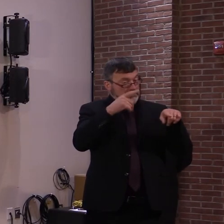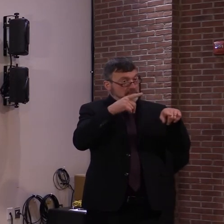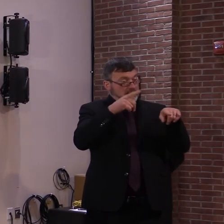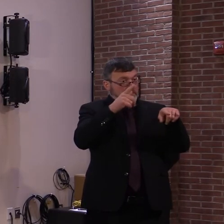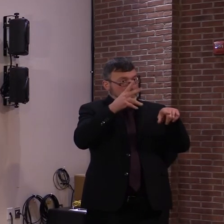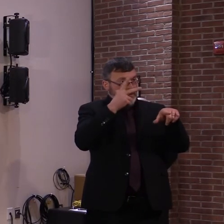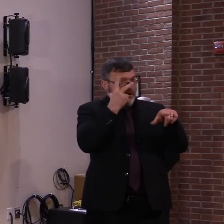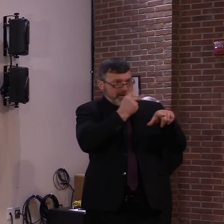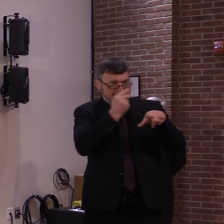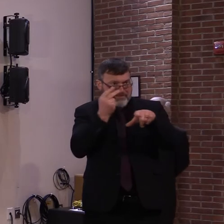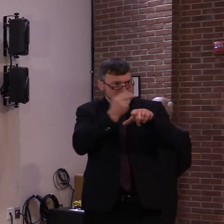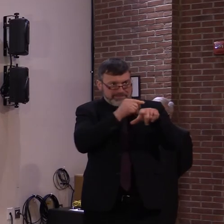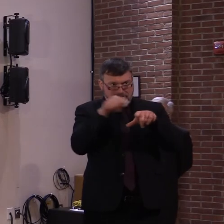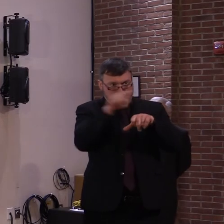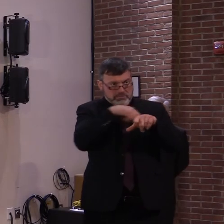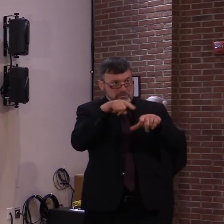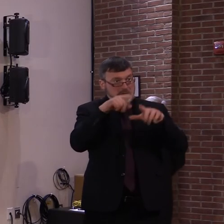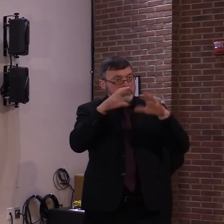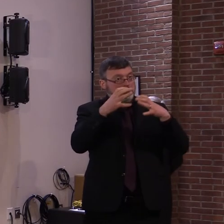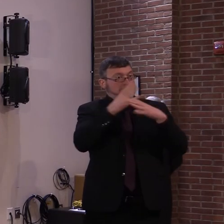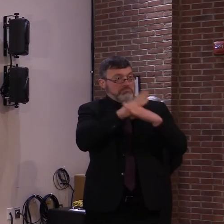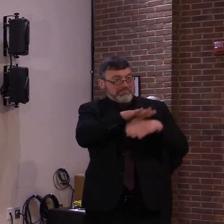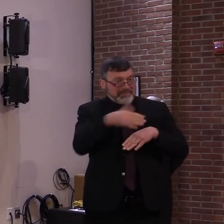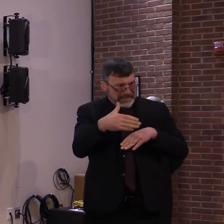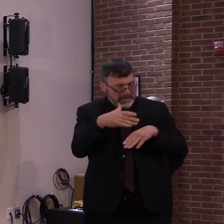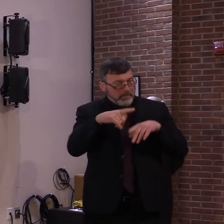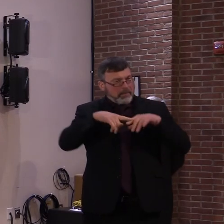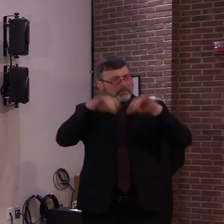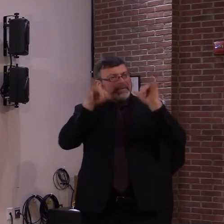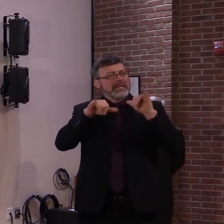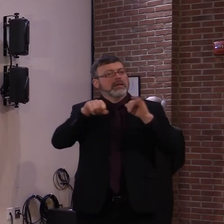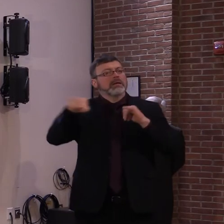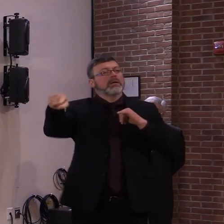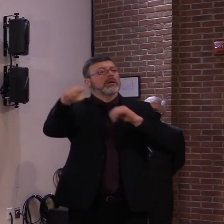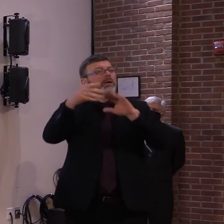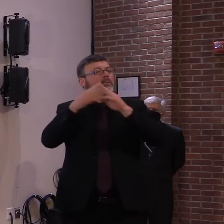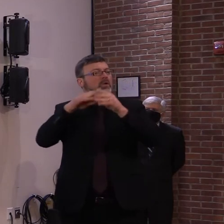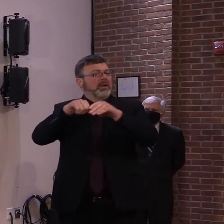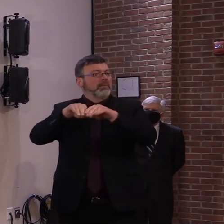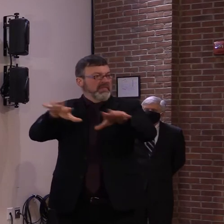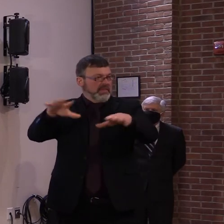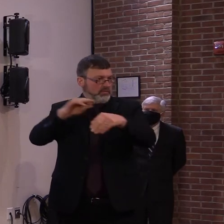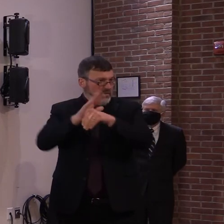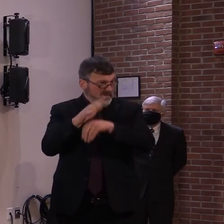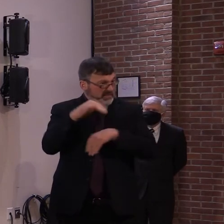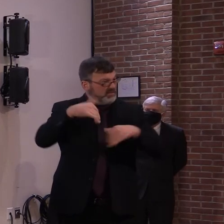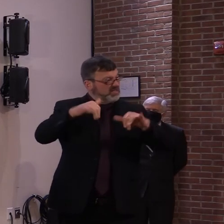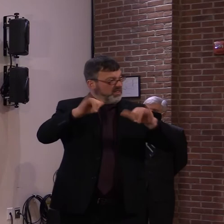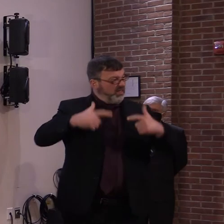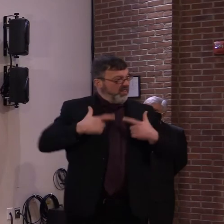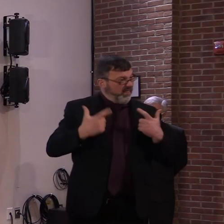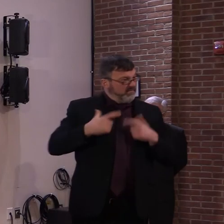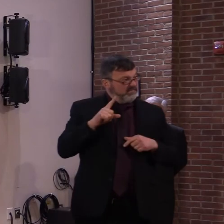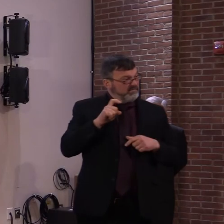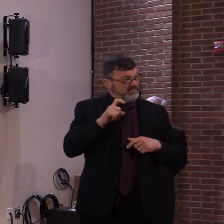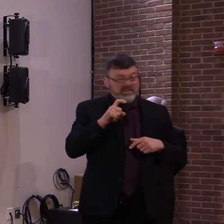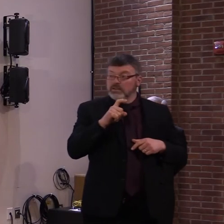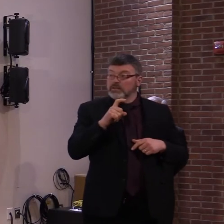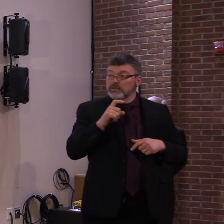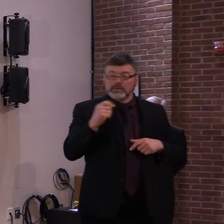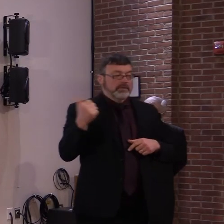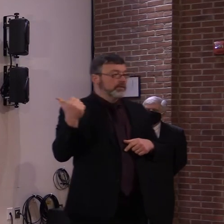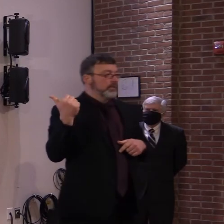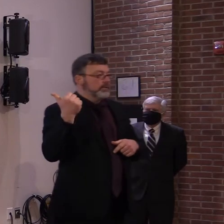This is about keeping people alive. Those at greatest risk of dying. We're trying to get to first and have